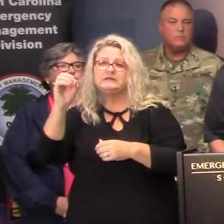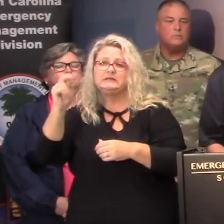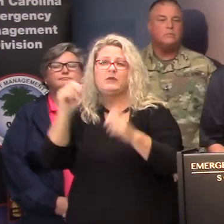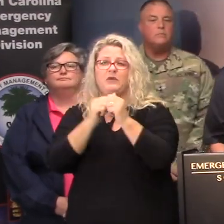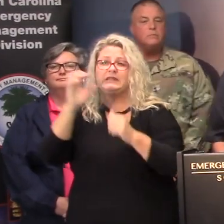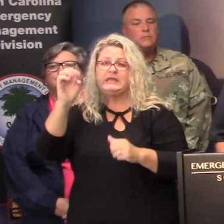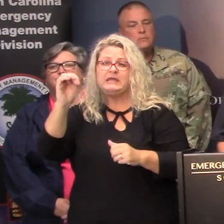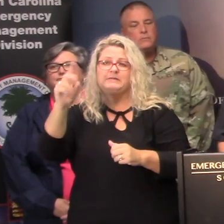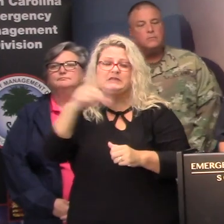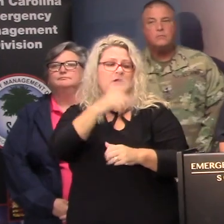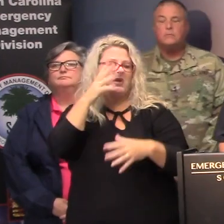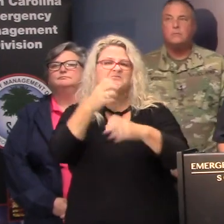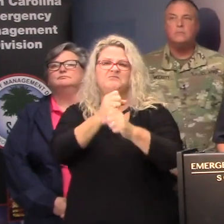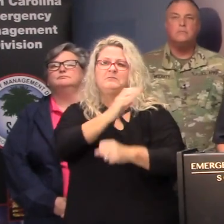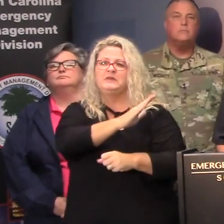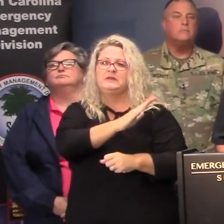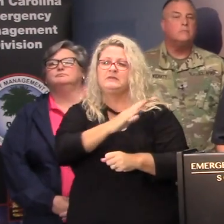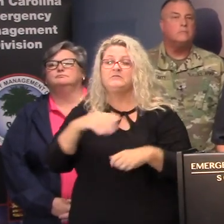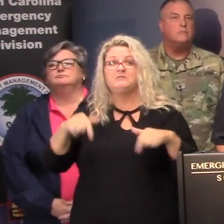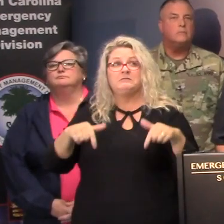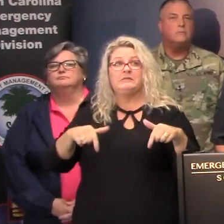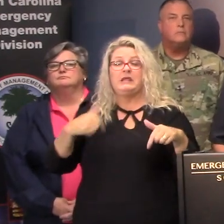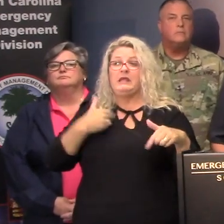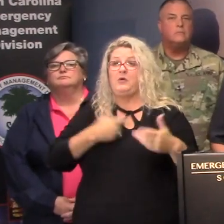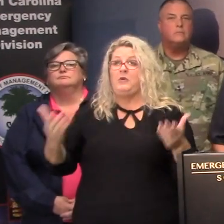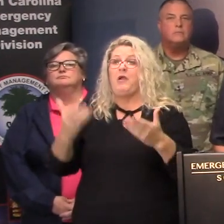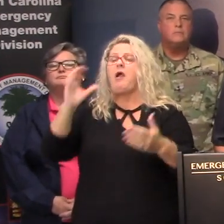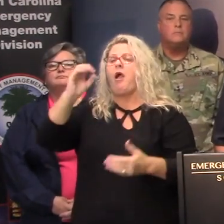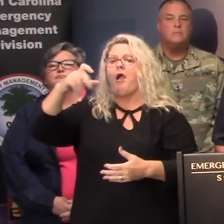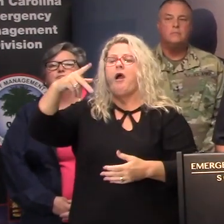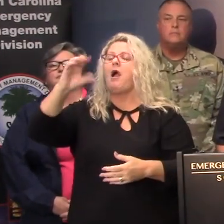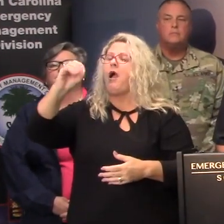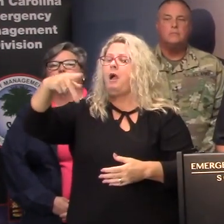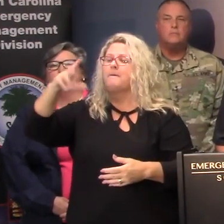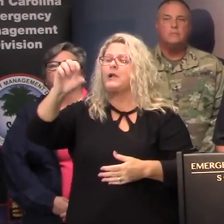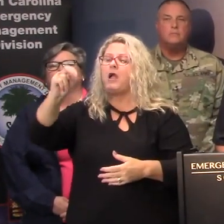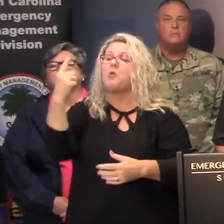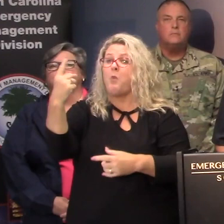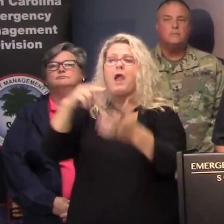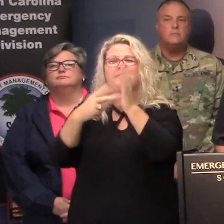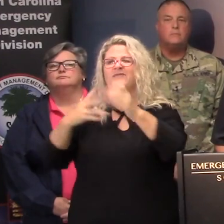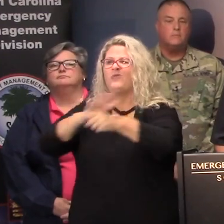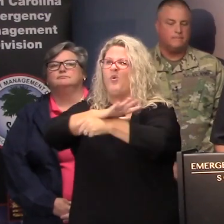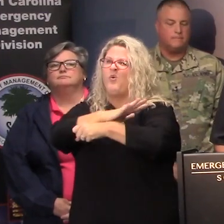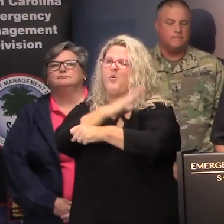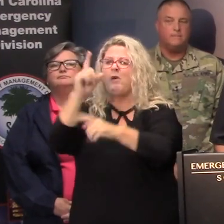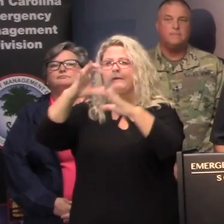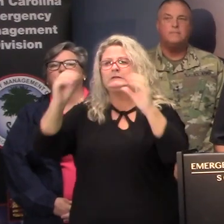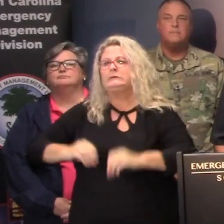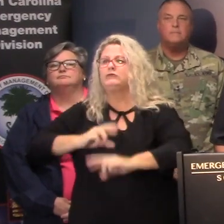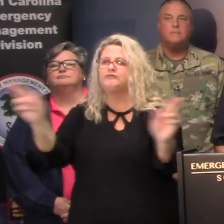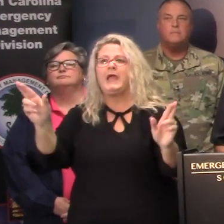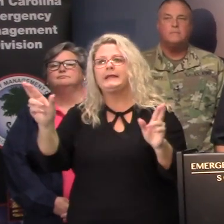Glad to. the State Emergency Operations Center right now is at Opcom 1. That's operating Division 1, which is our full readiness level. Uh,